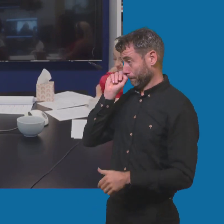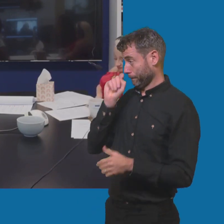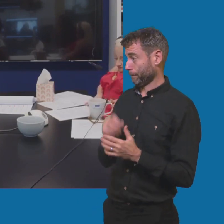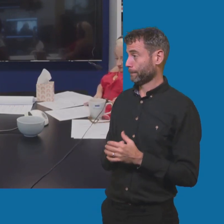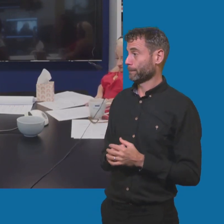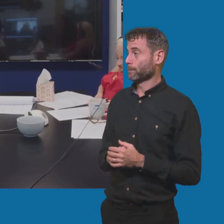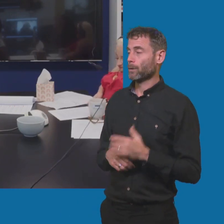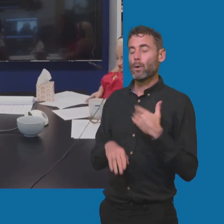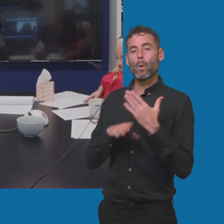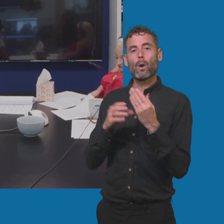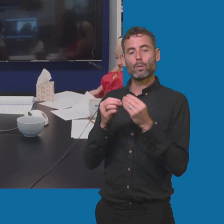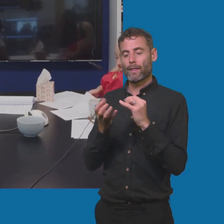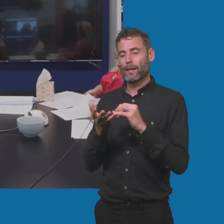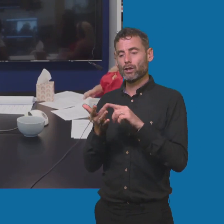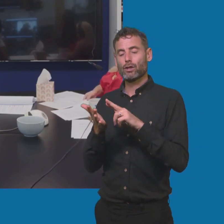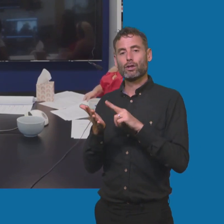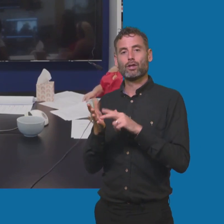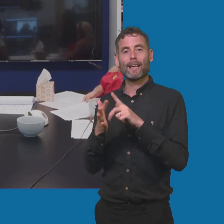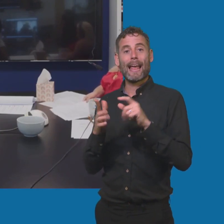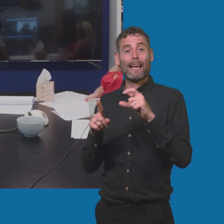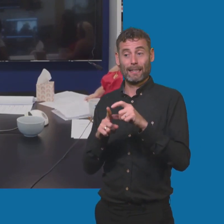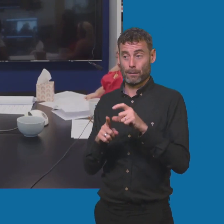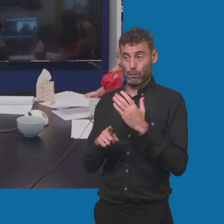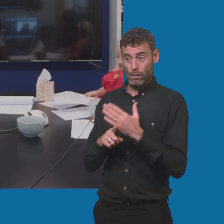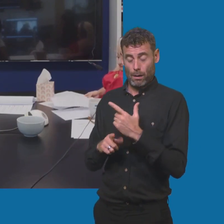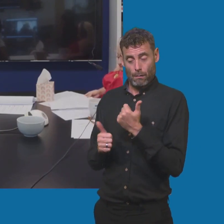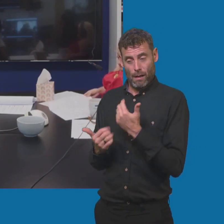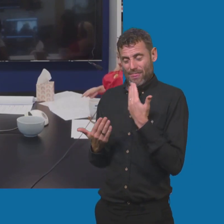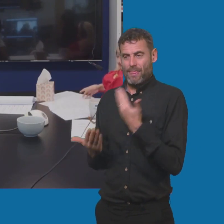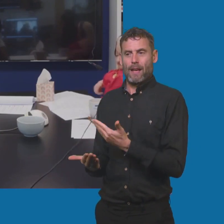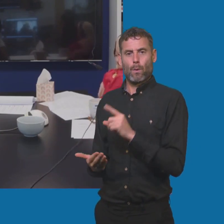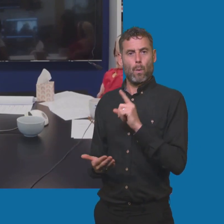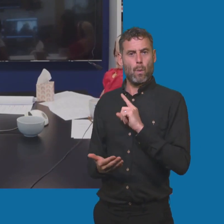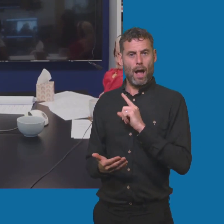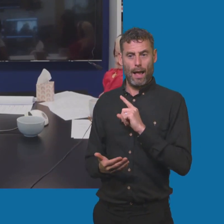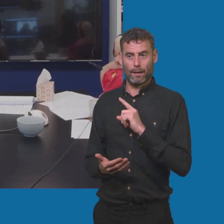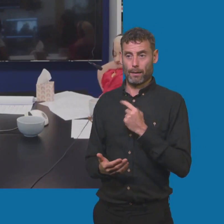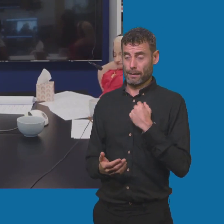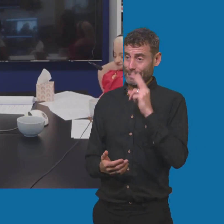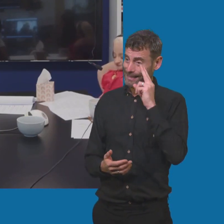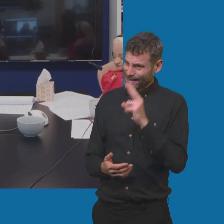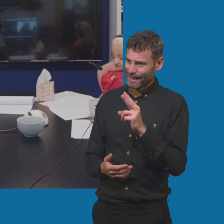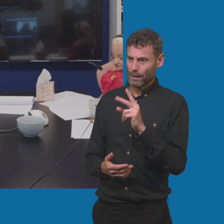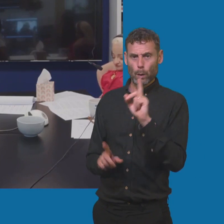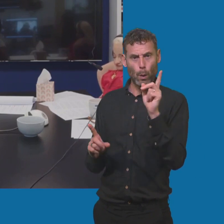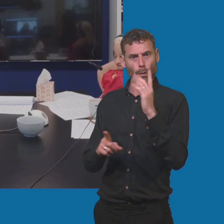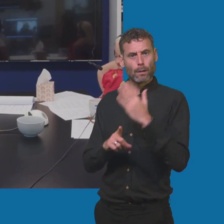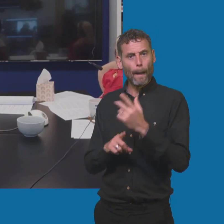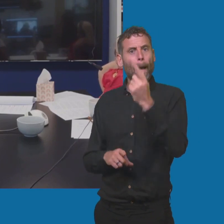Sinead were so thankful because it just opened my eyes to what's possible and what